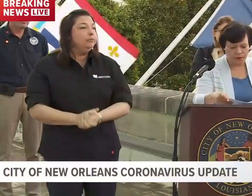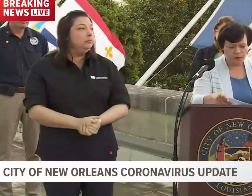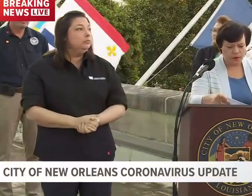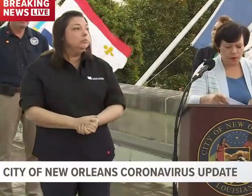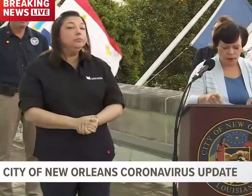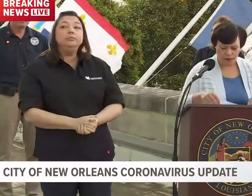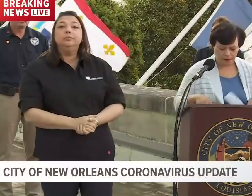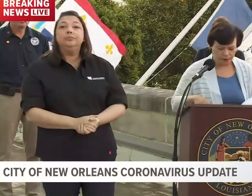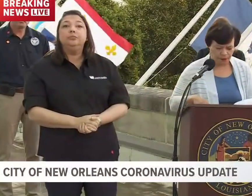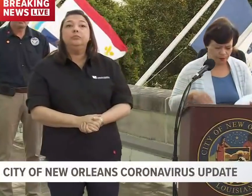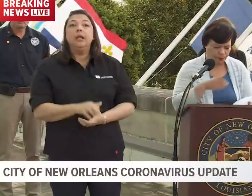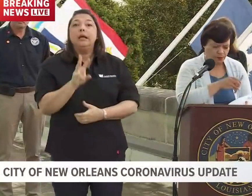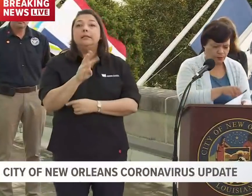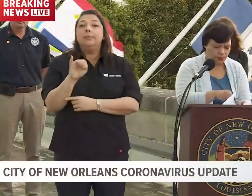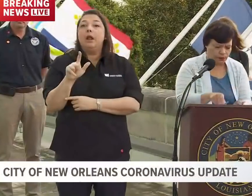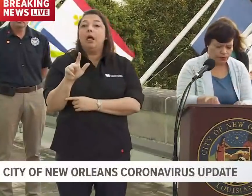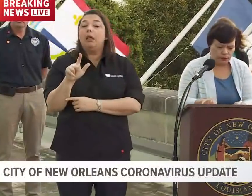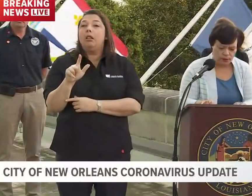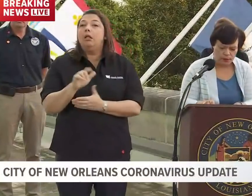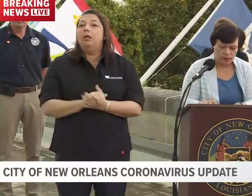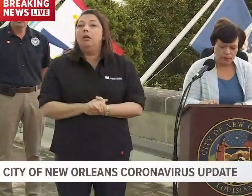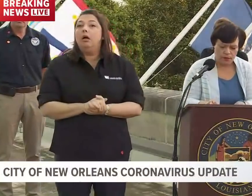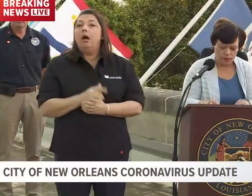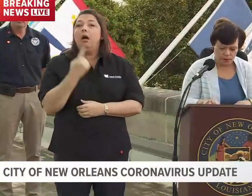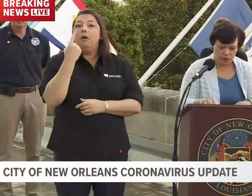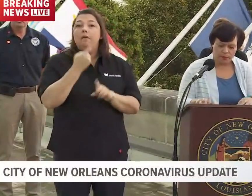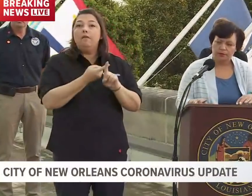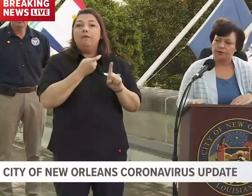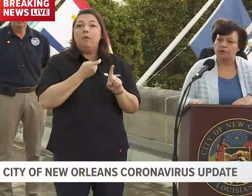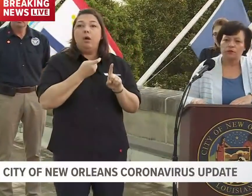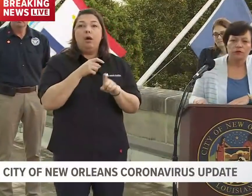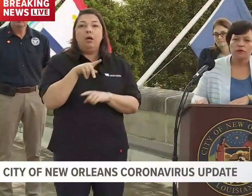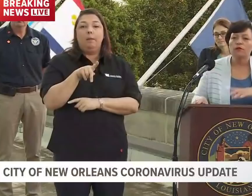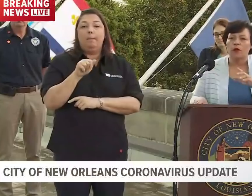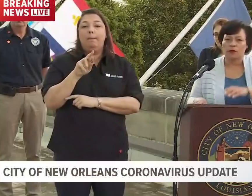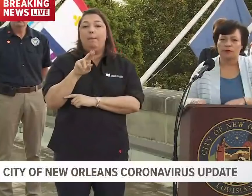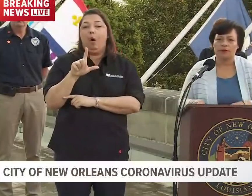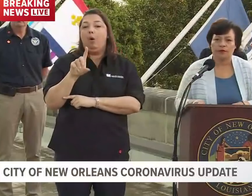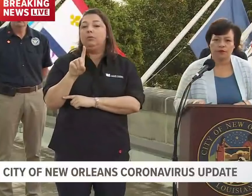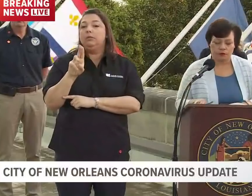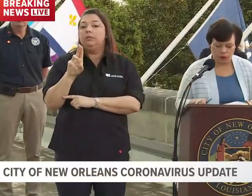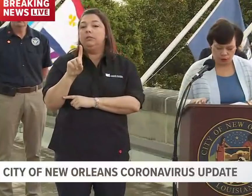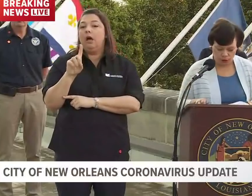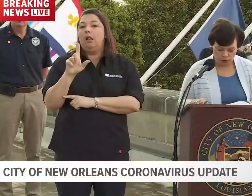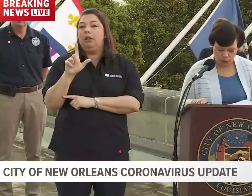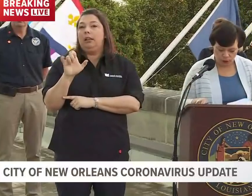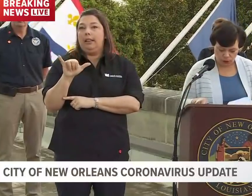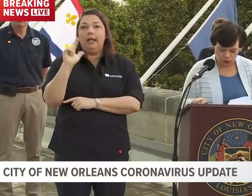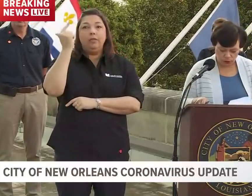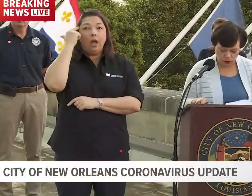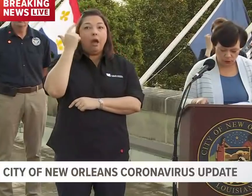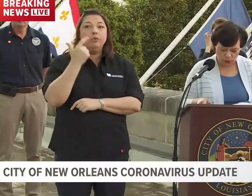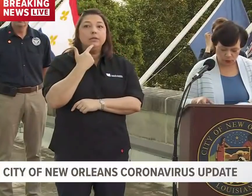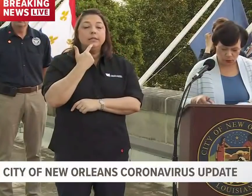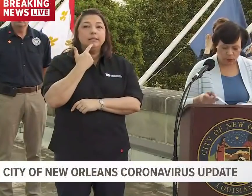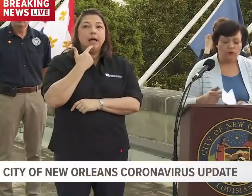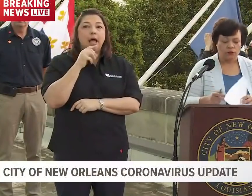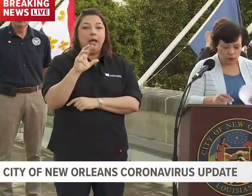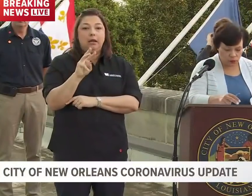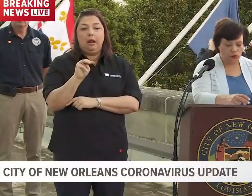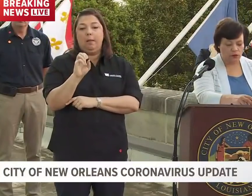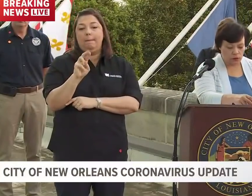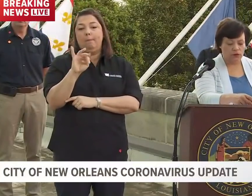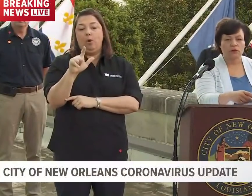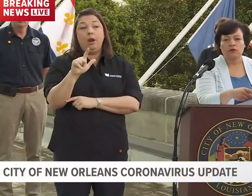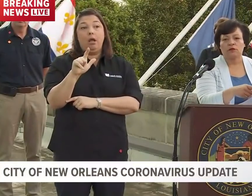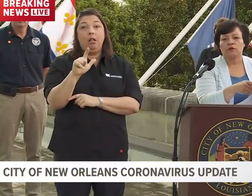Madam Mayor, WWL. This is from Paul Dudley. Today, the governor said he's considering the Morial Convention Center